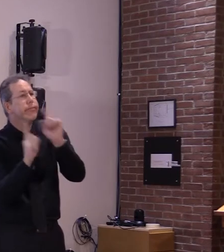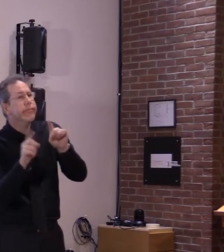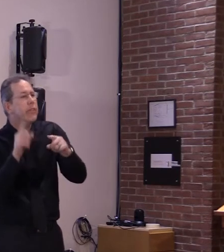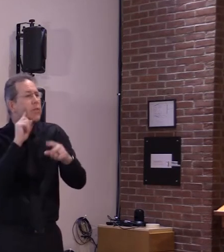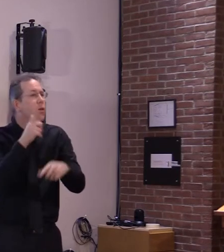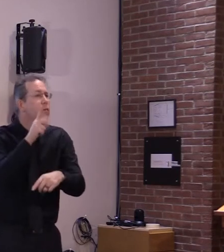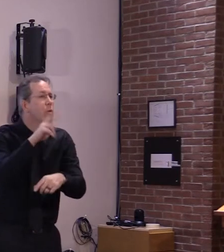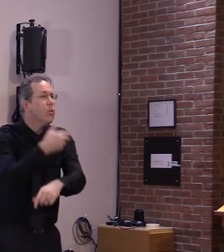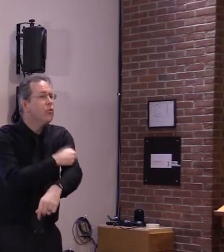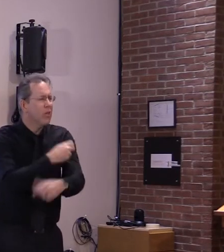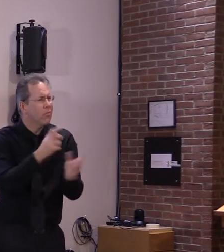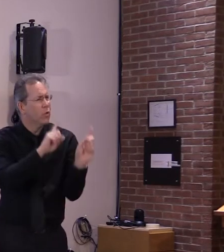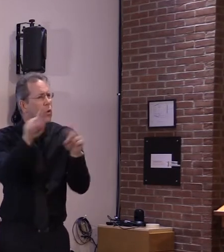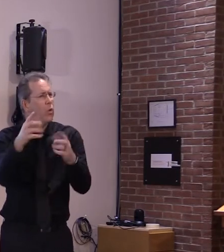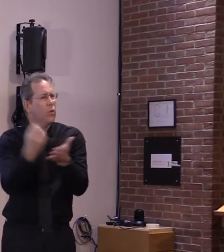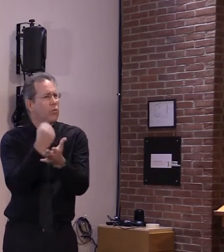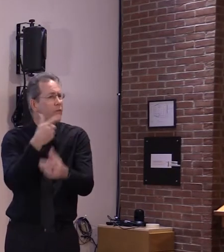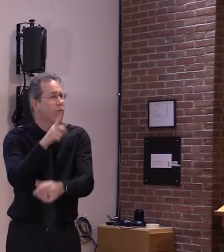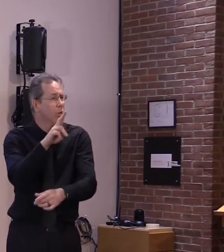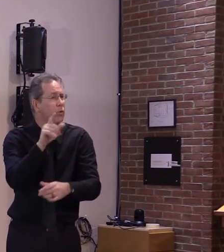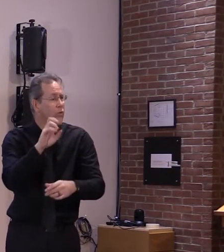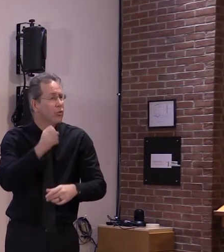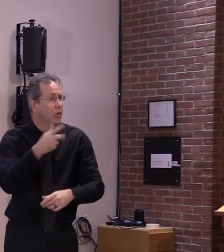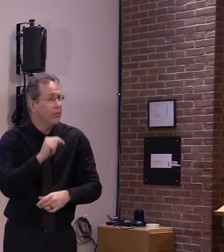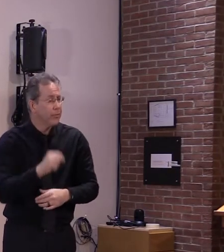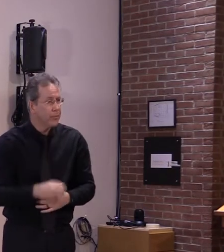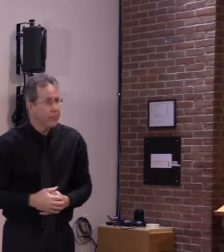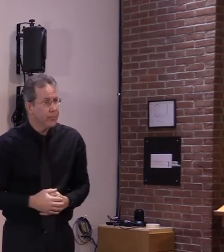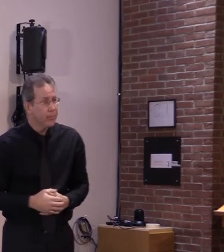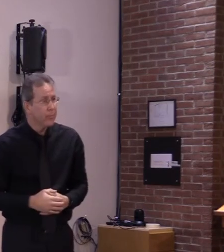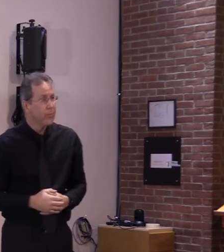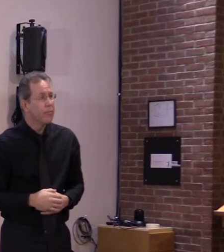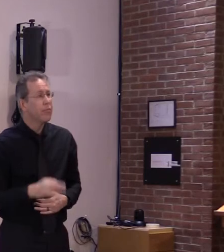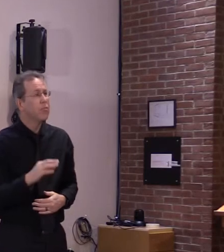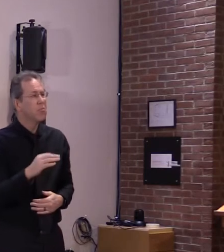and with that i will now turn it back over to the governor